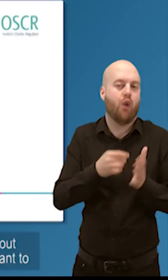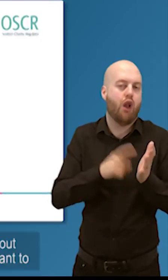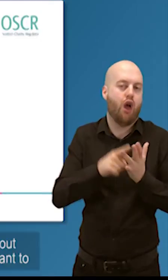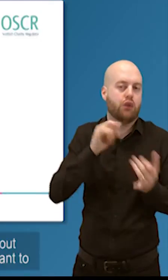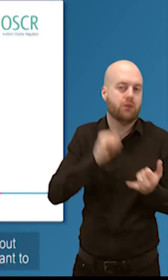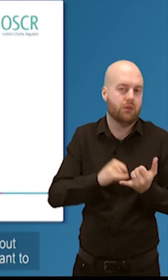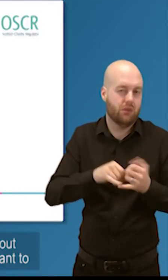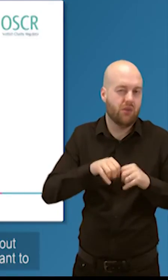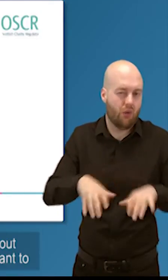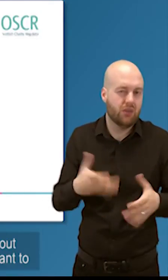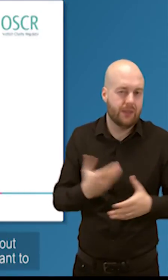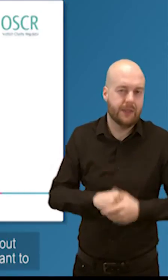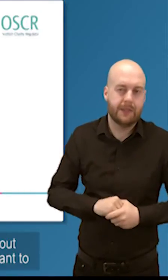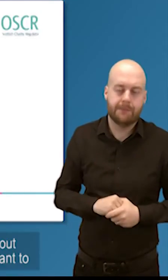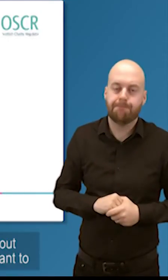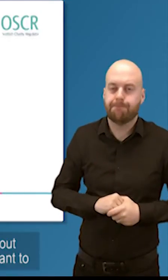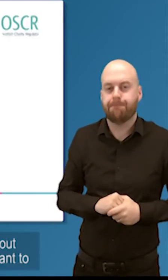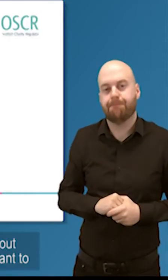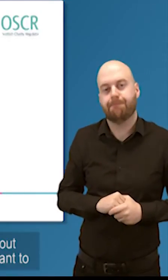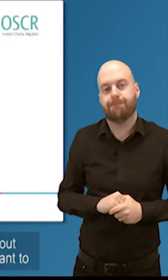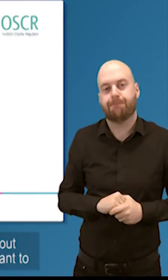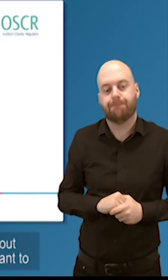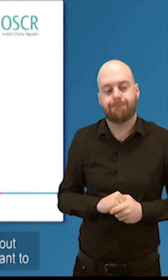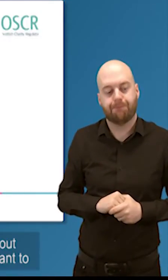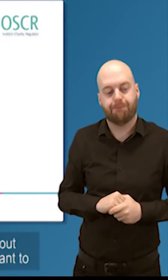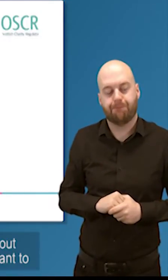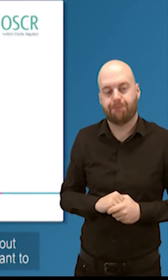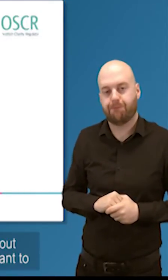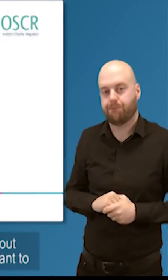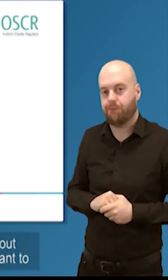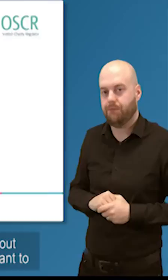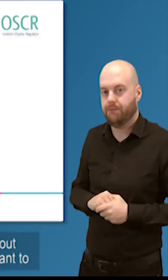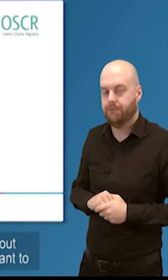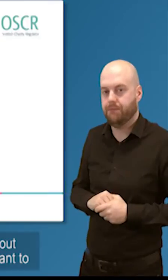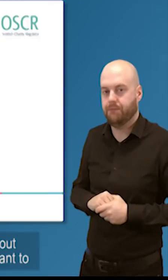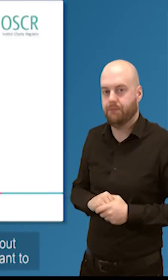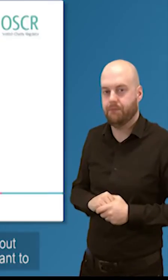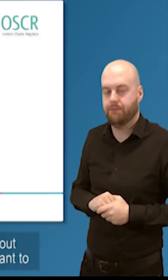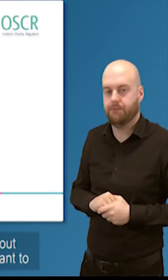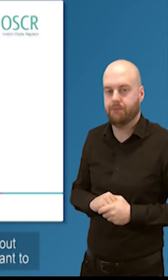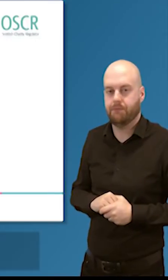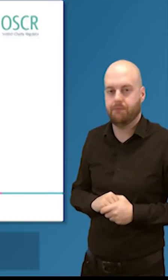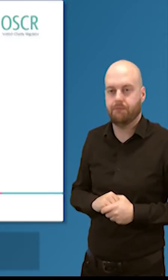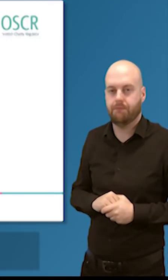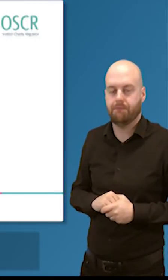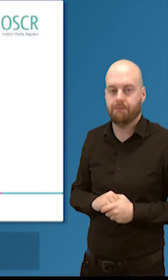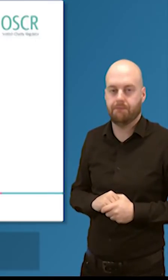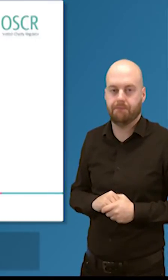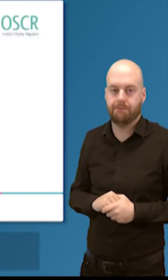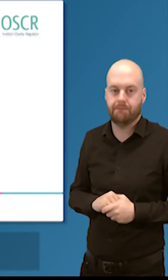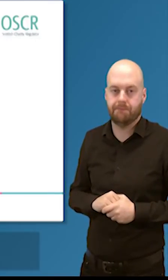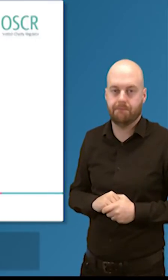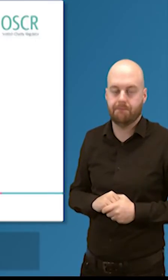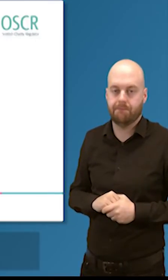we're talking increasingly in the organization about undertaking our work um as targeted regulation so i want to just really